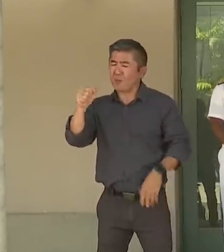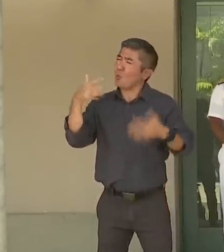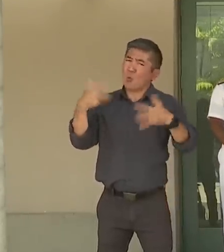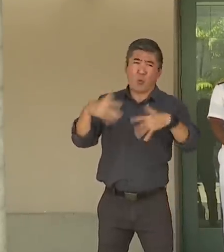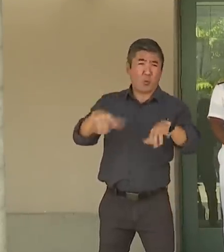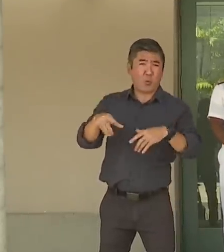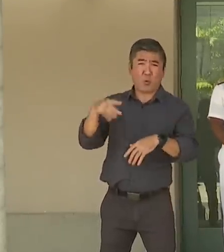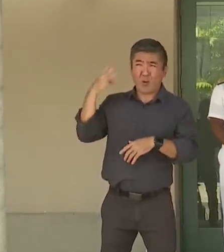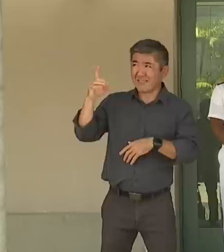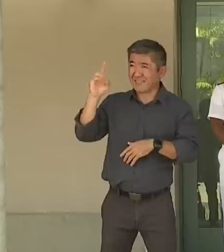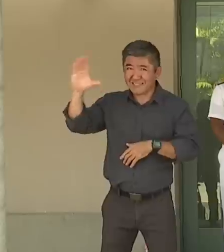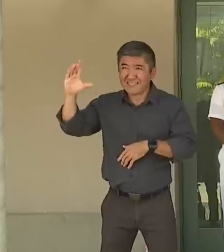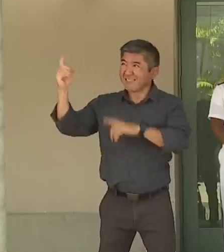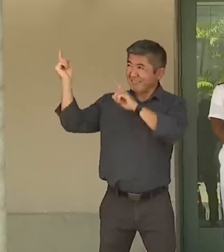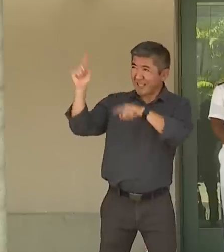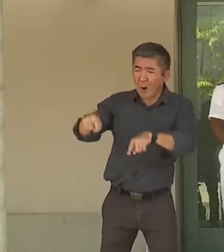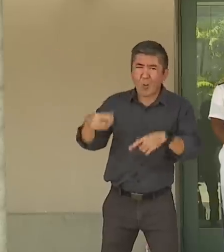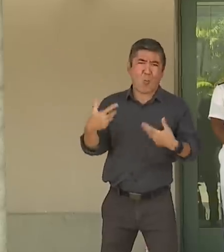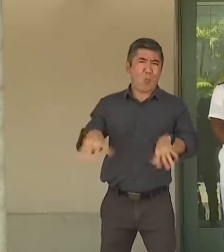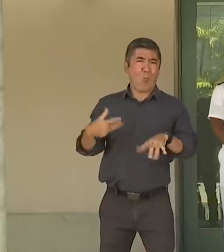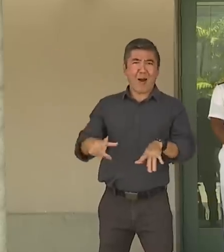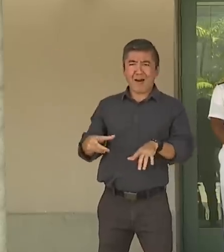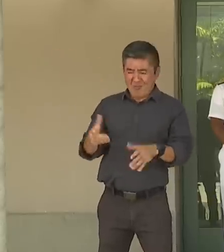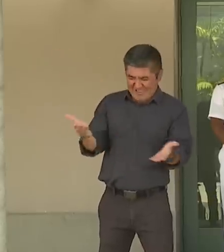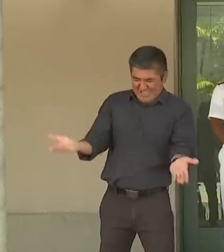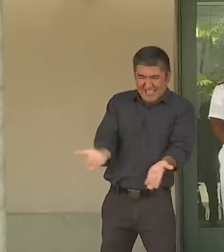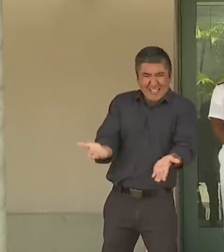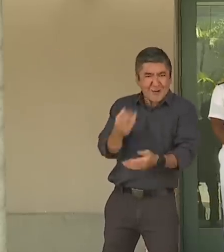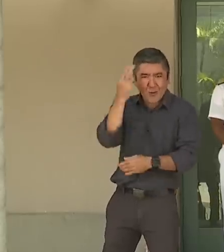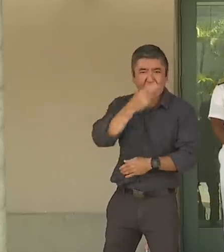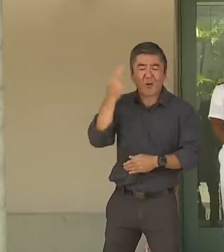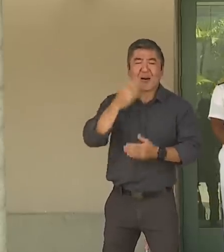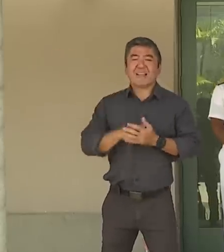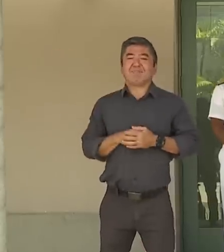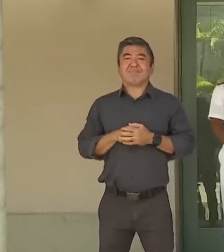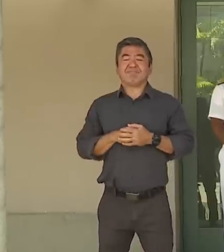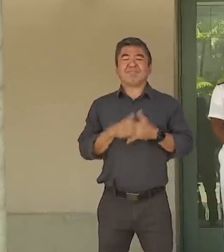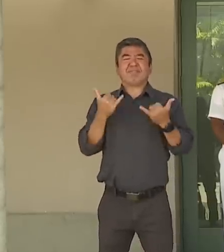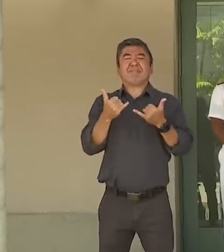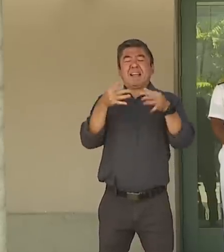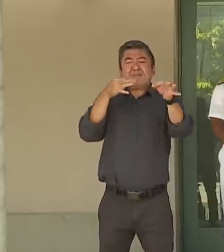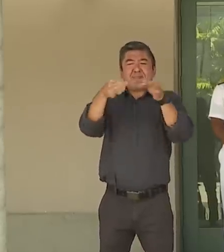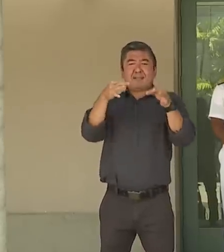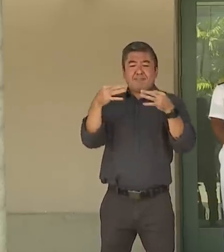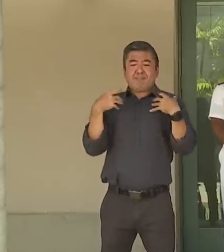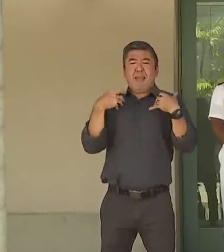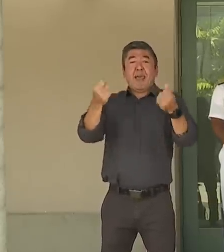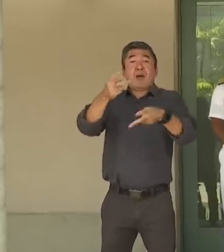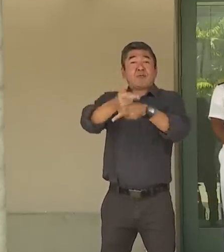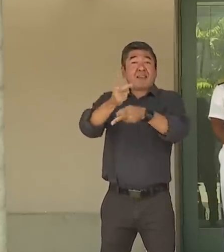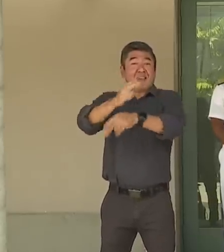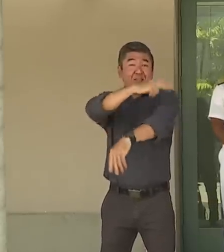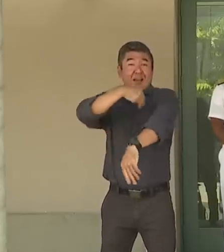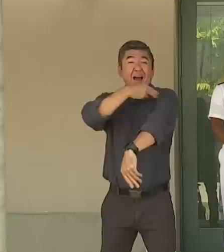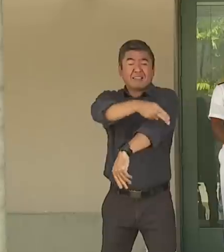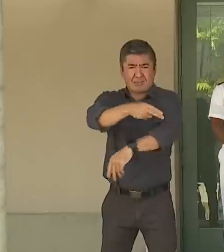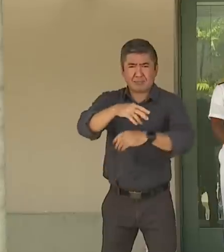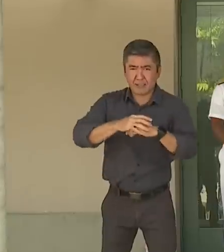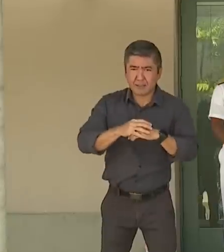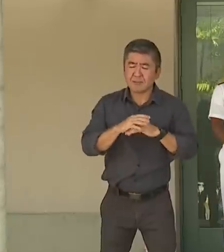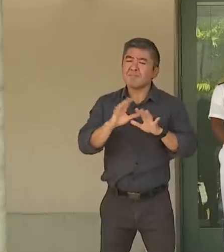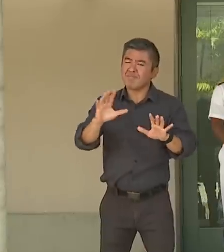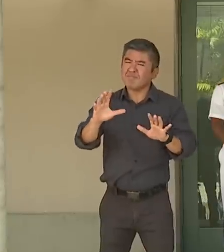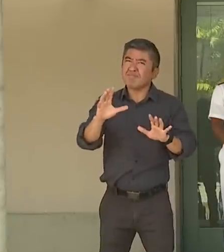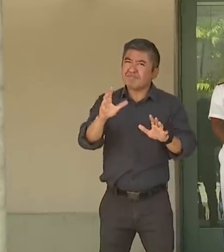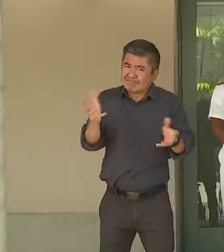extraordinary to have him here in person. I'm going to just speak a little bit about the health care situation right now, which is what necessitated the strong order